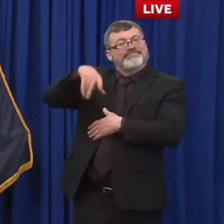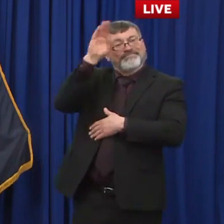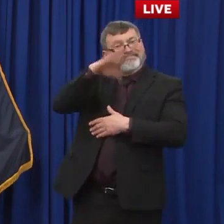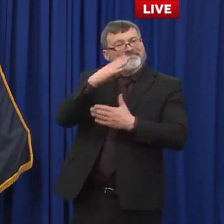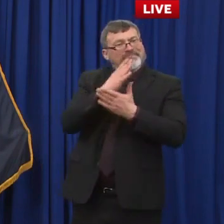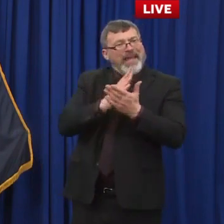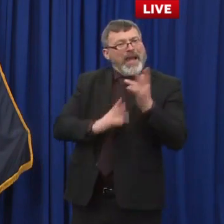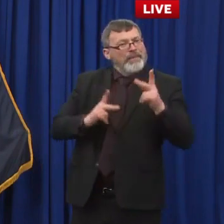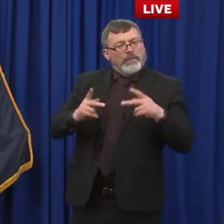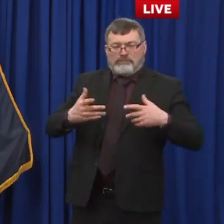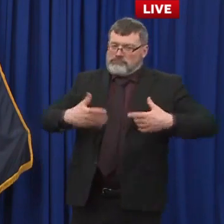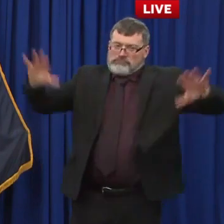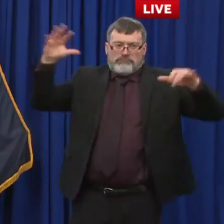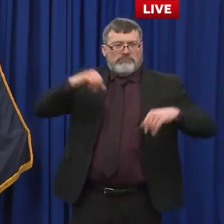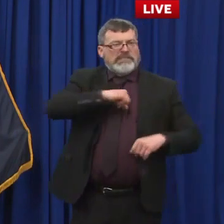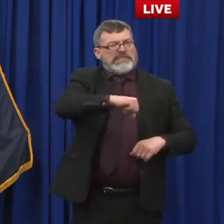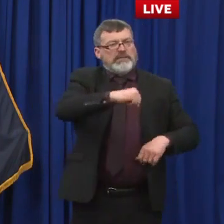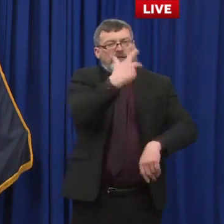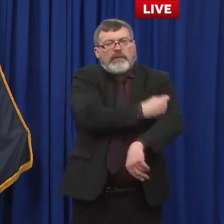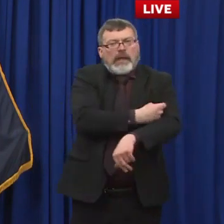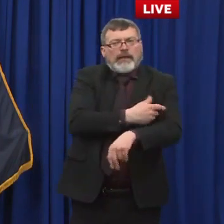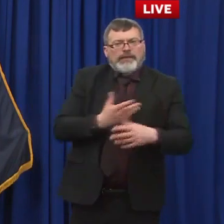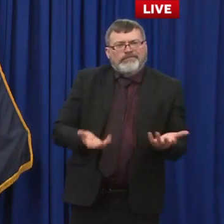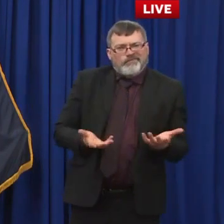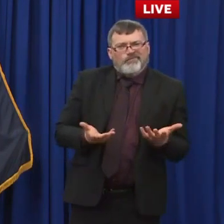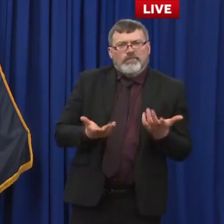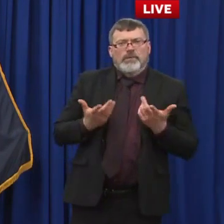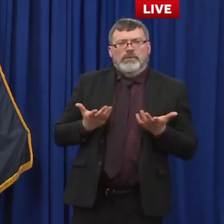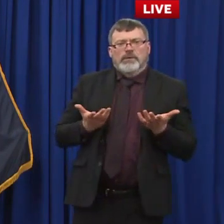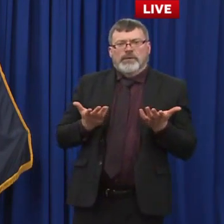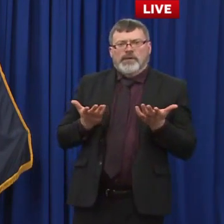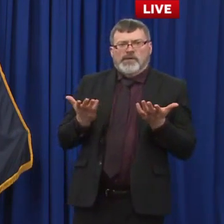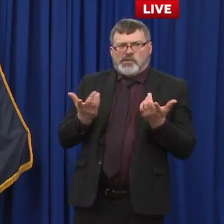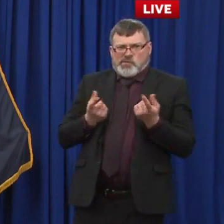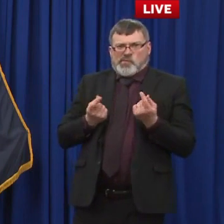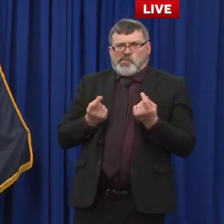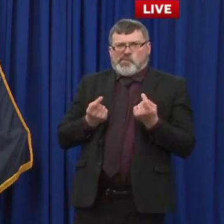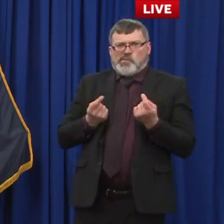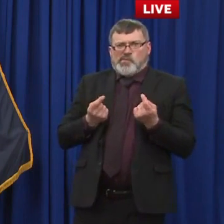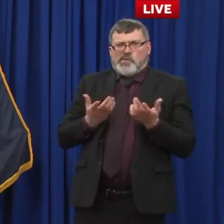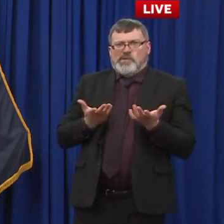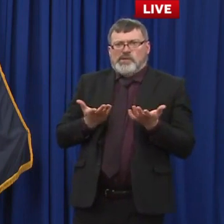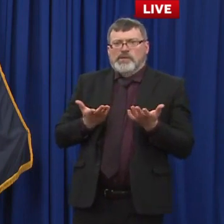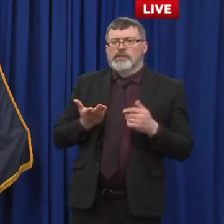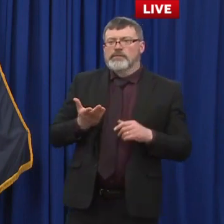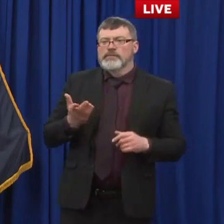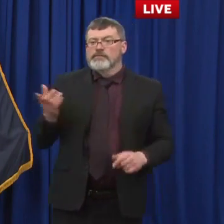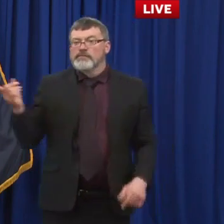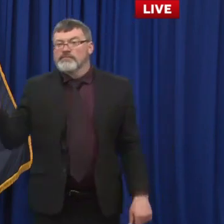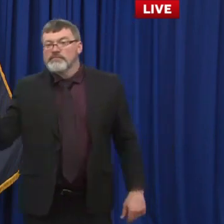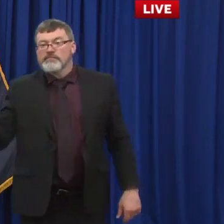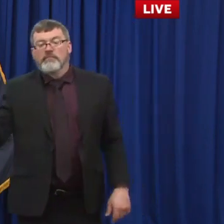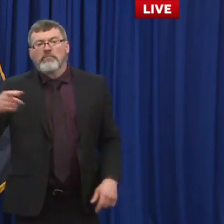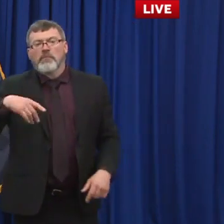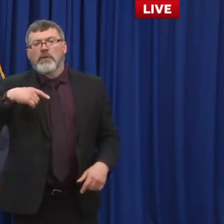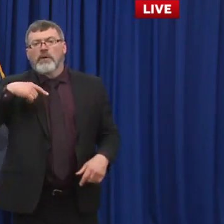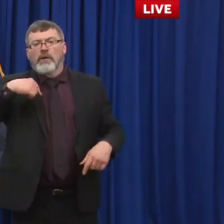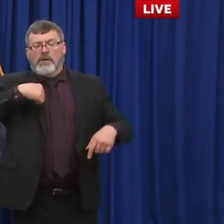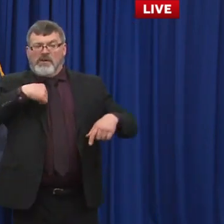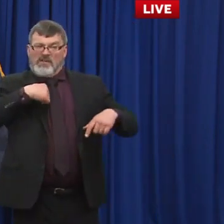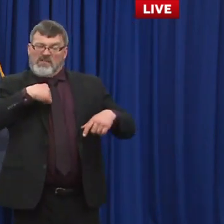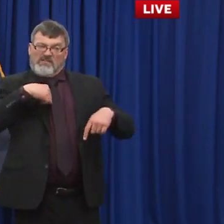and the acceptance level of the vaccine in the state of New Hampshire? Well, I think it's very good, especially when you compare us to where we are with other states.